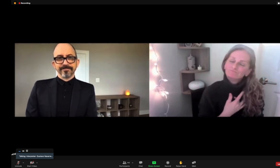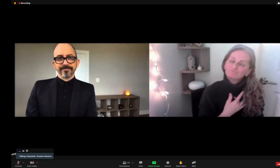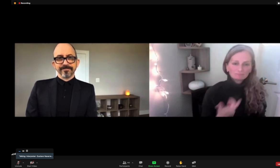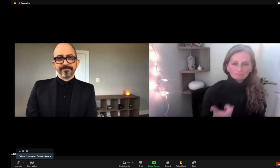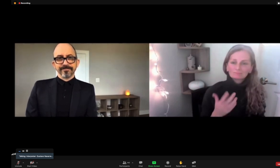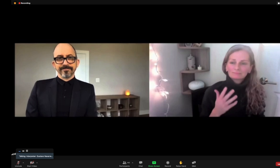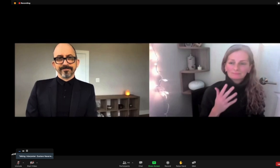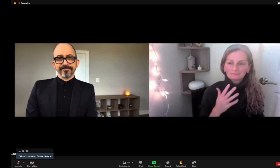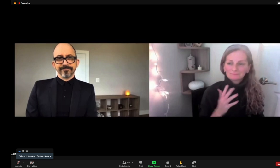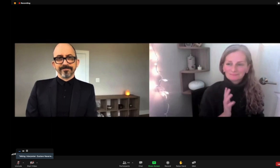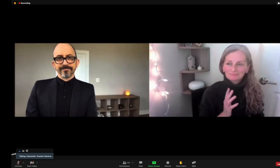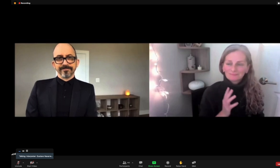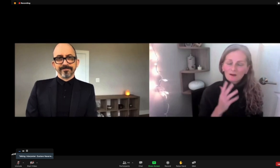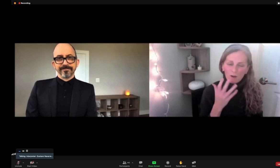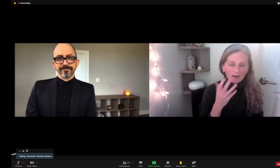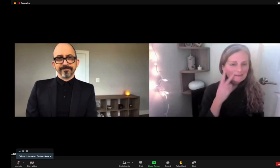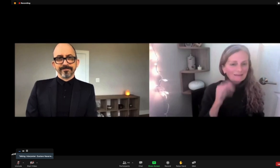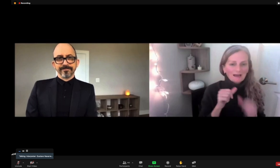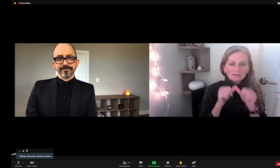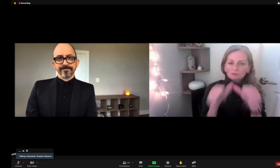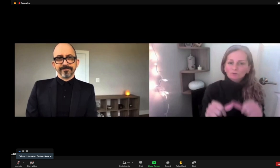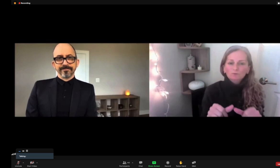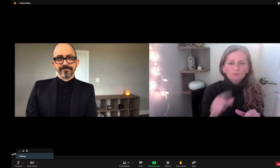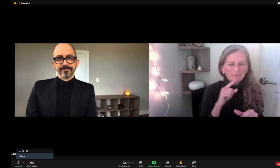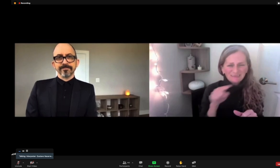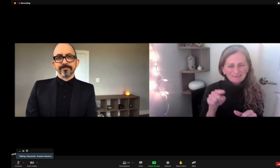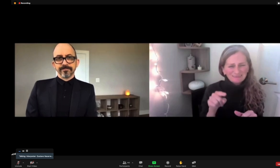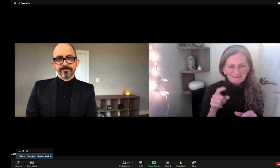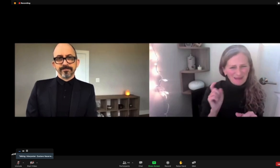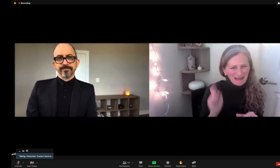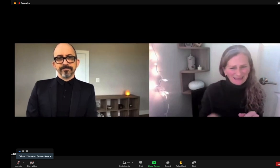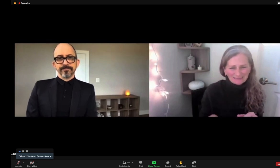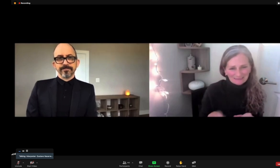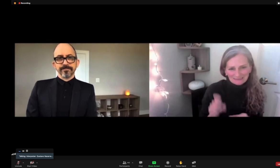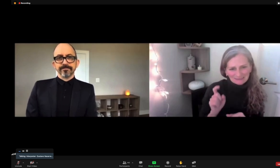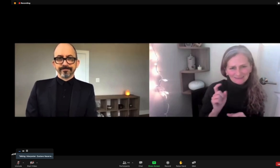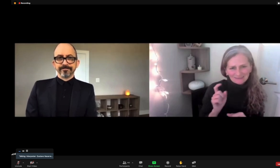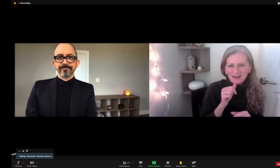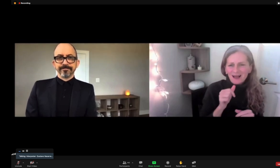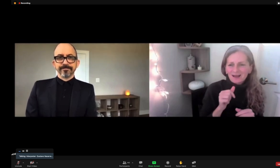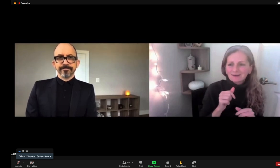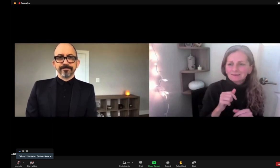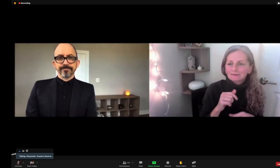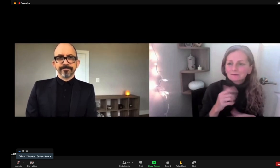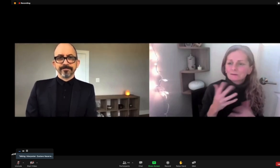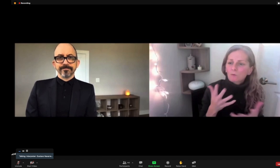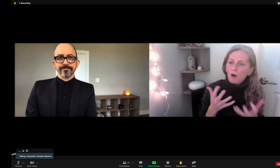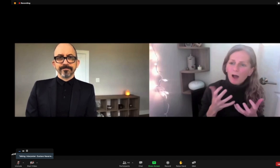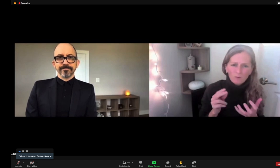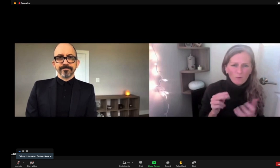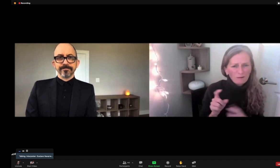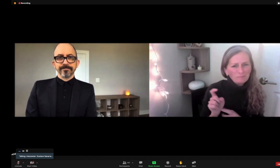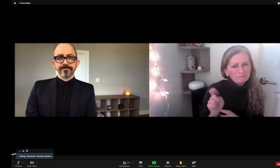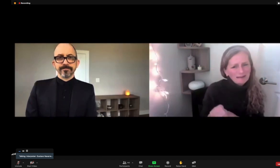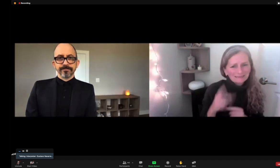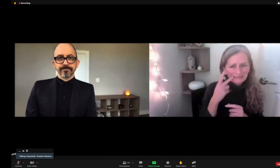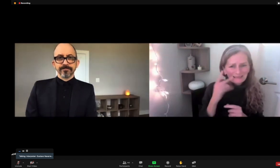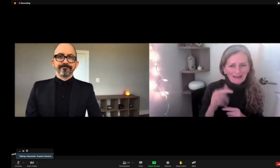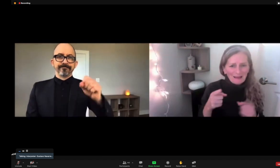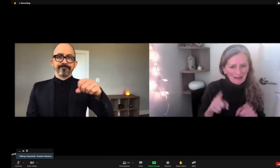just be comfortable for everyone who was participating. And this is something that needs to be a standard moving forward. It's not